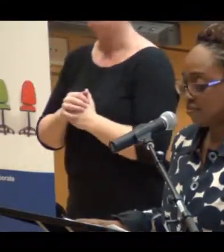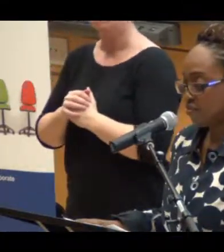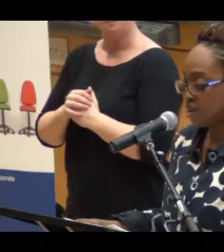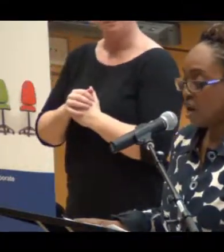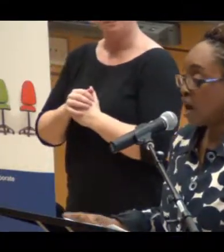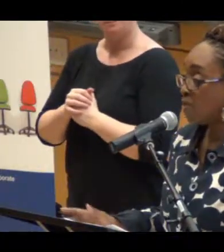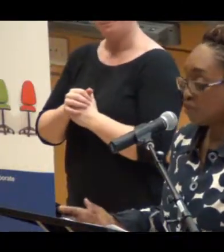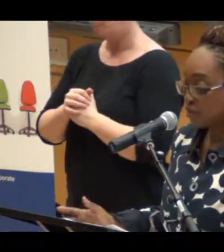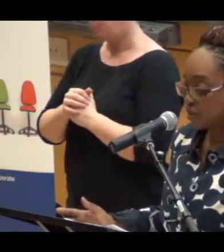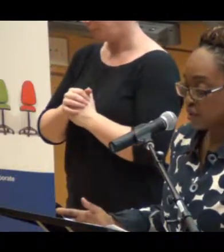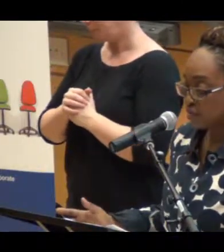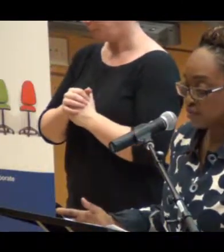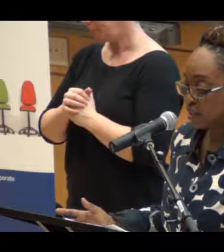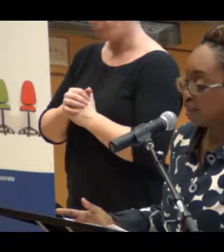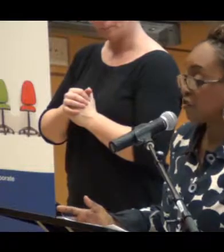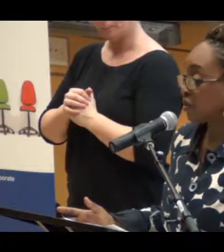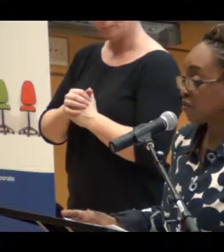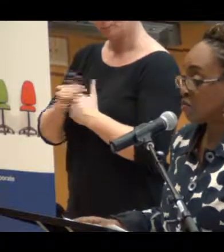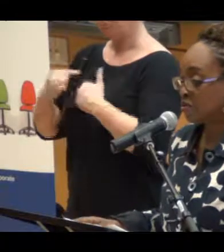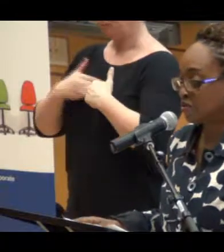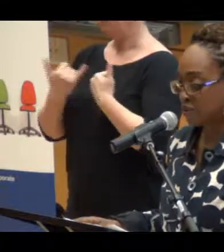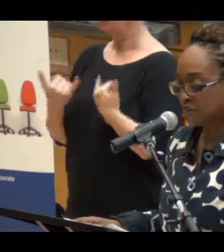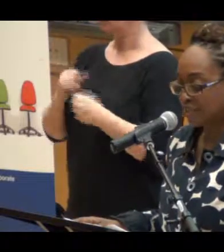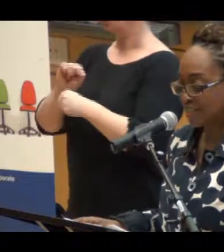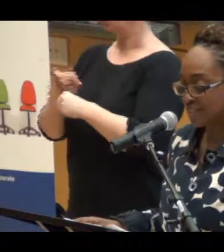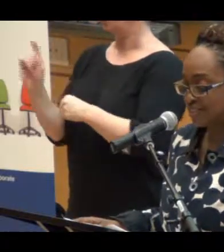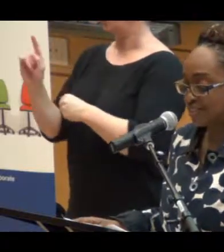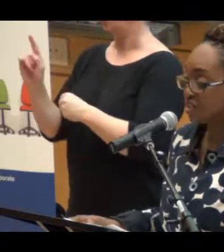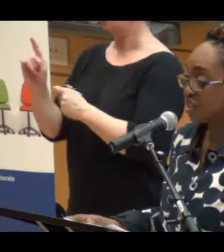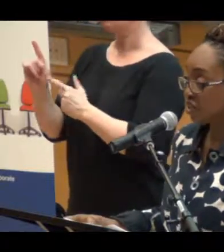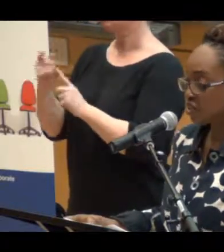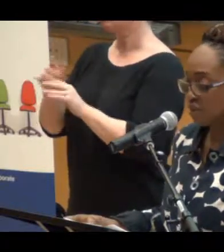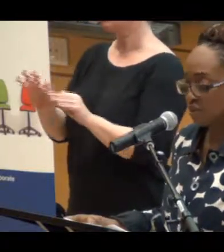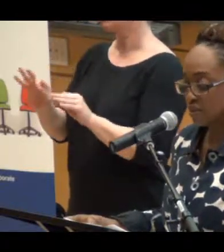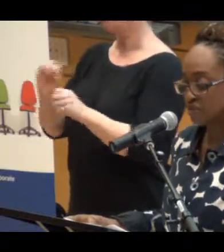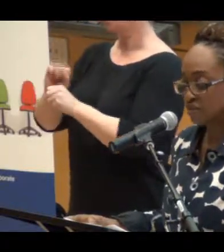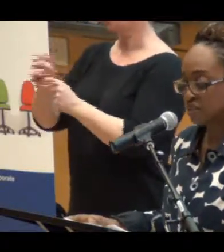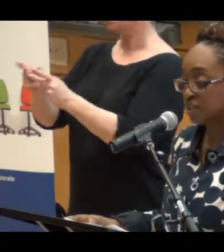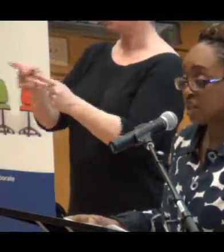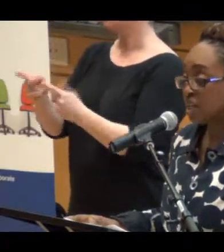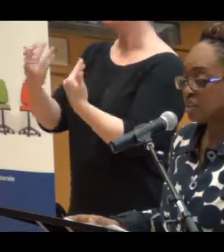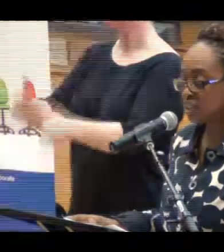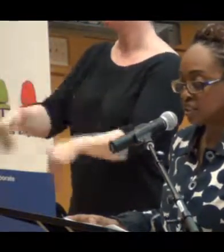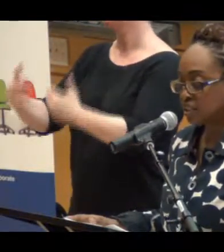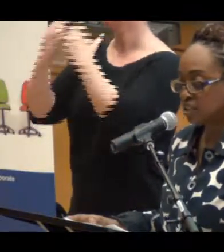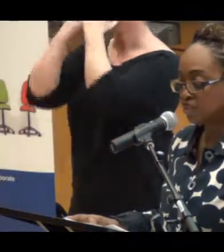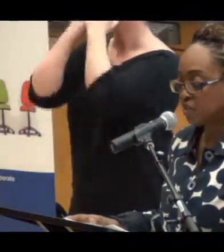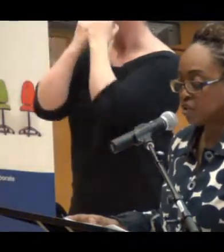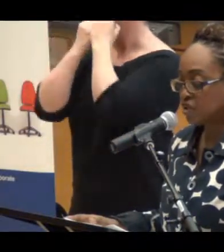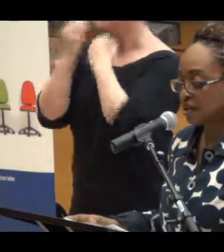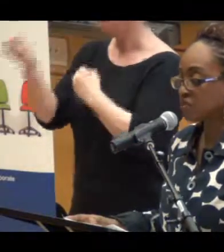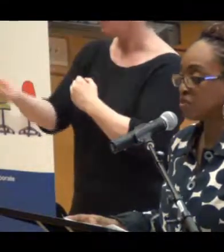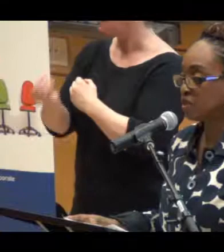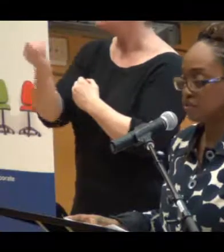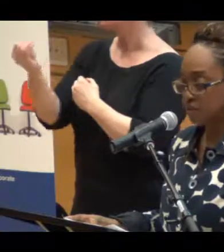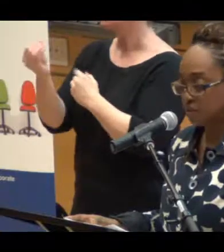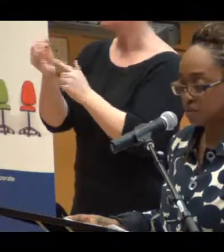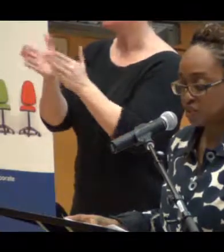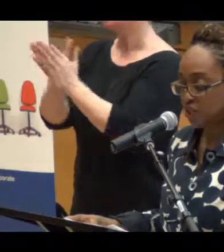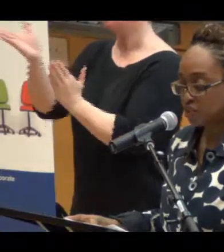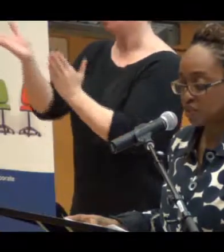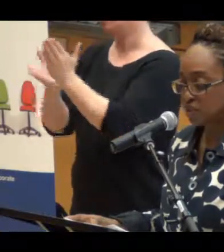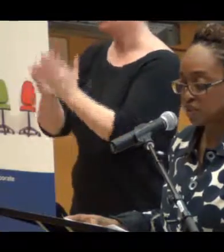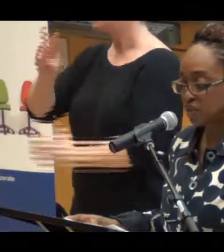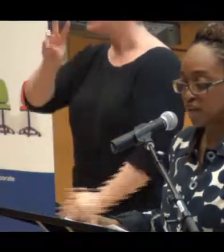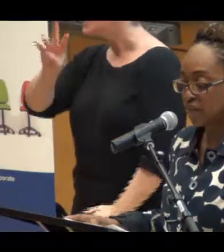I'm employed in a very important workplace, the Ontario Public Service. 64,000 people